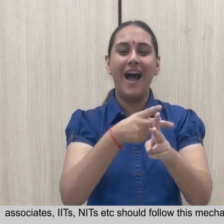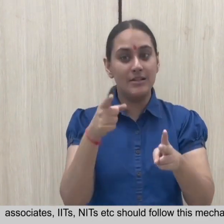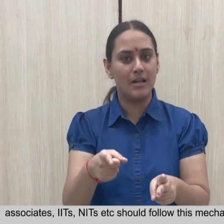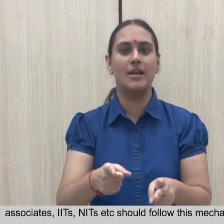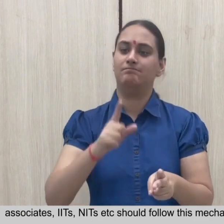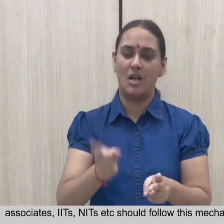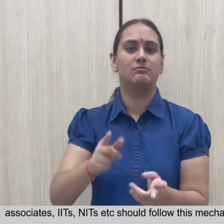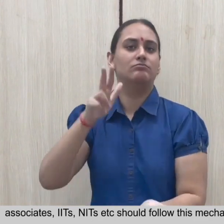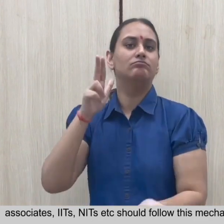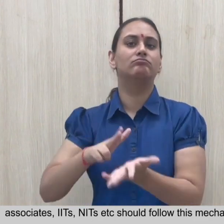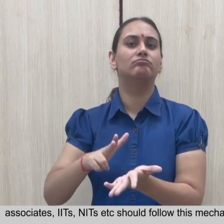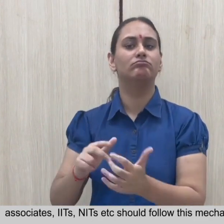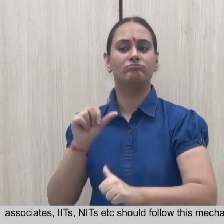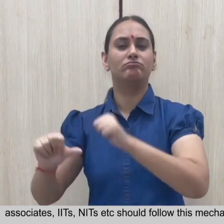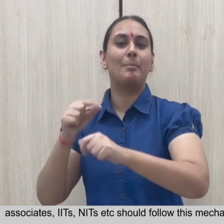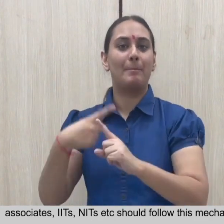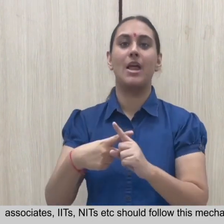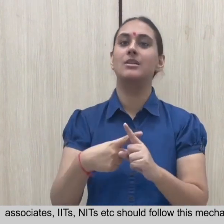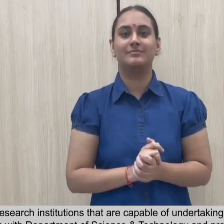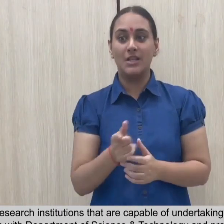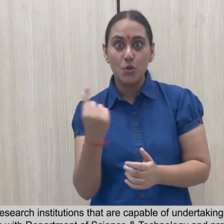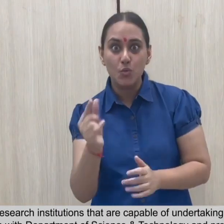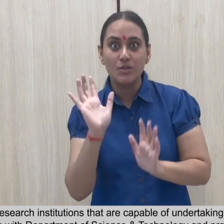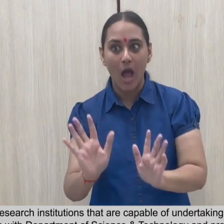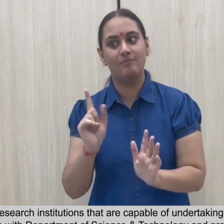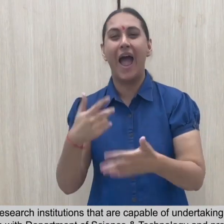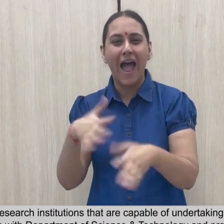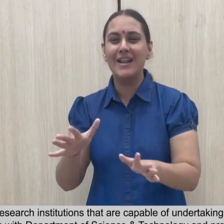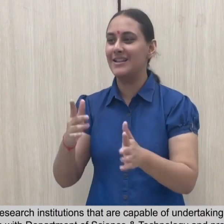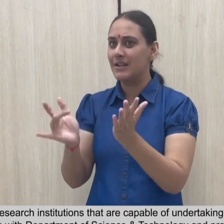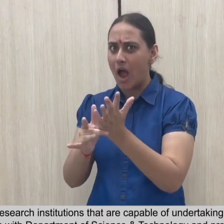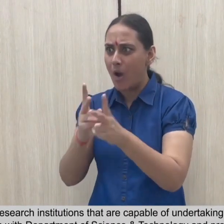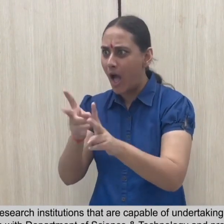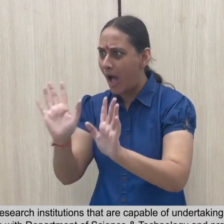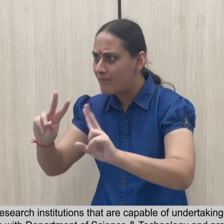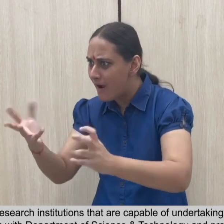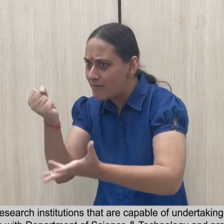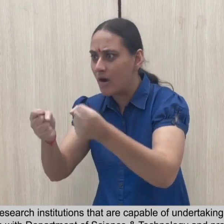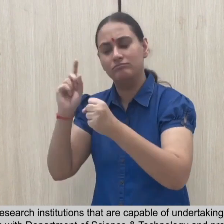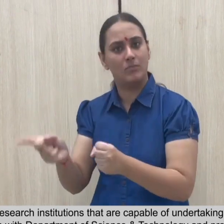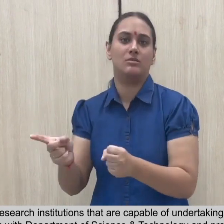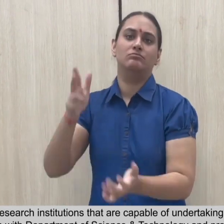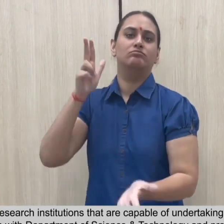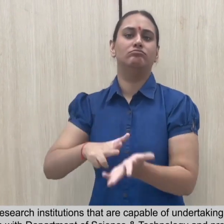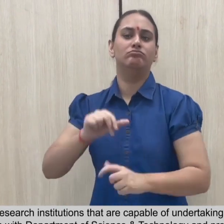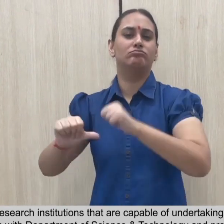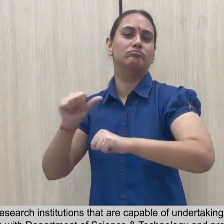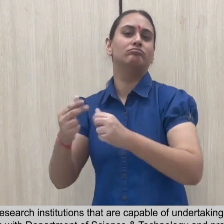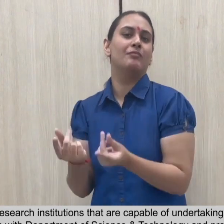All government research agencies associates, Identifying premier research